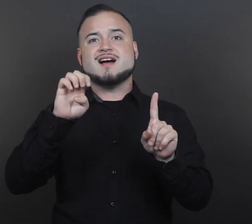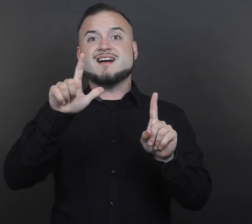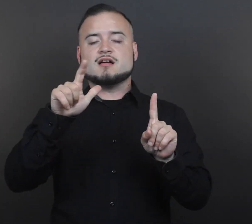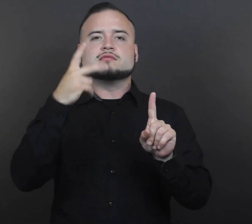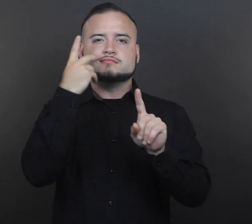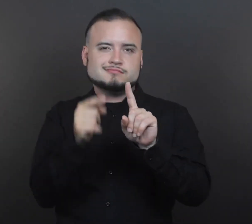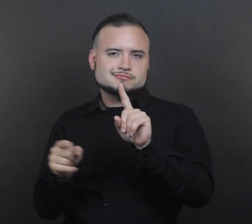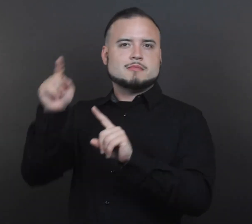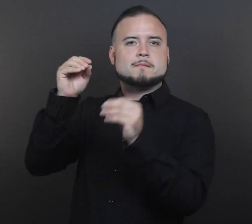hard of hearing in Minnesota.